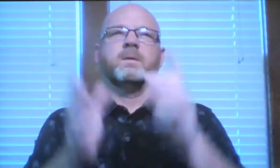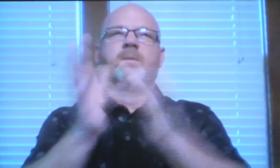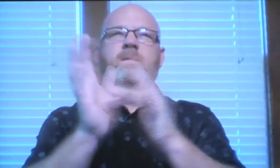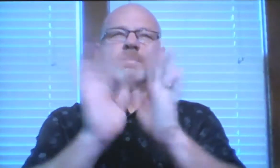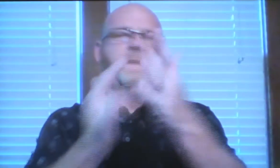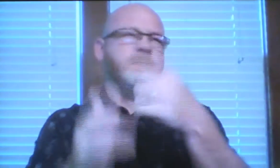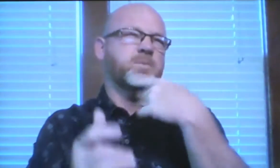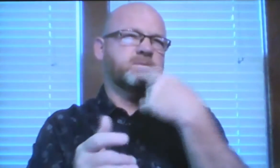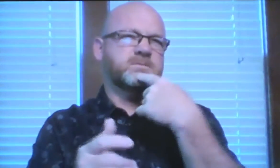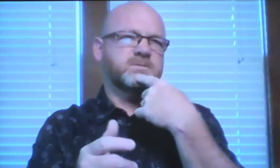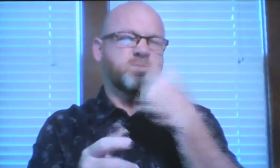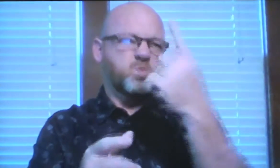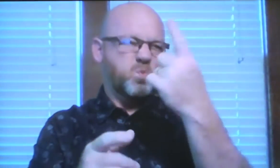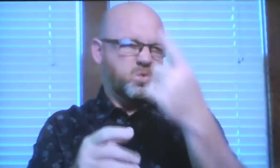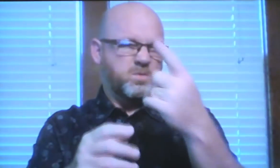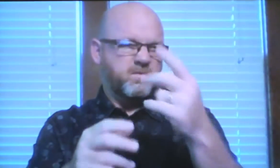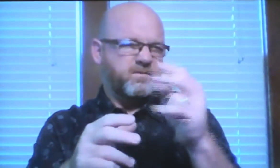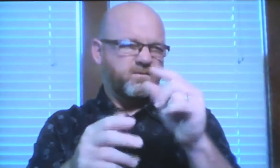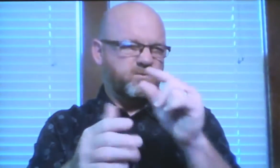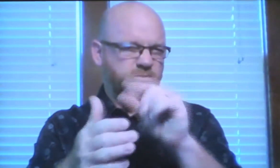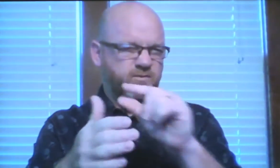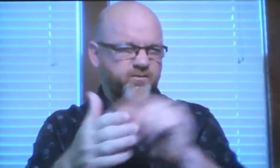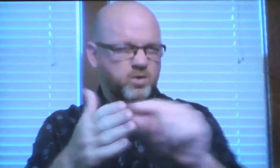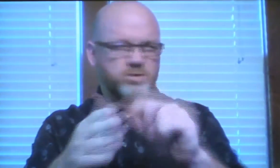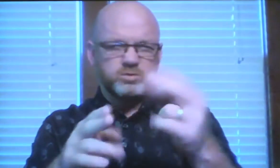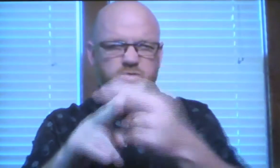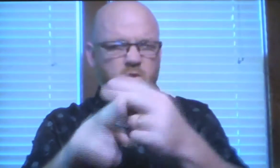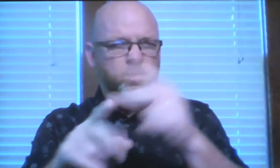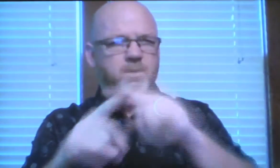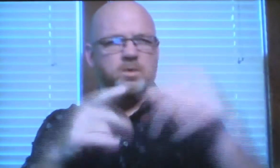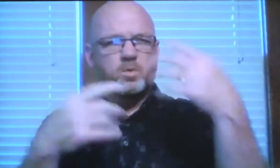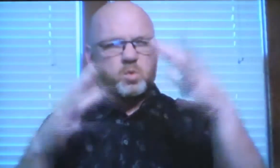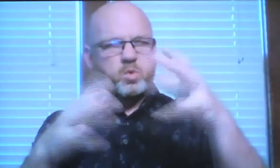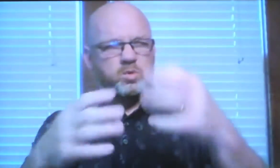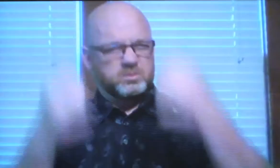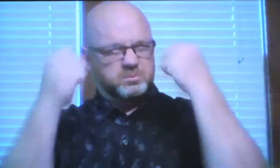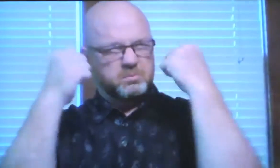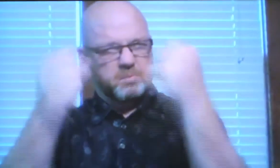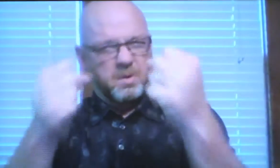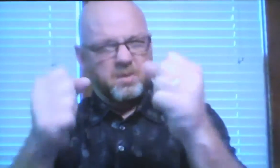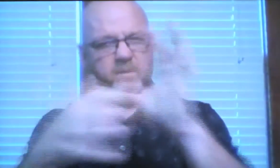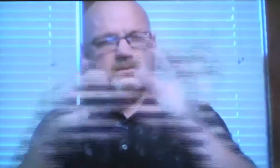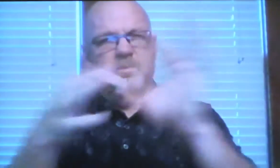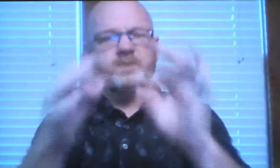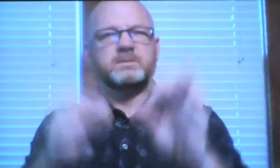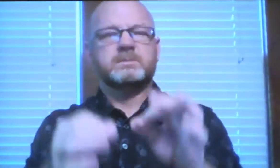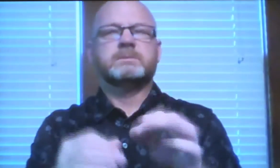23. The Bible itself says, and it's just a short verse but it's powerful.